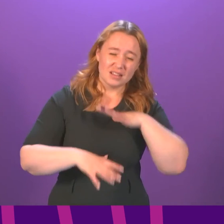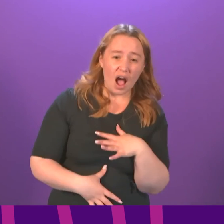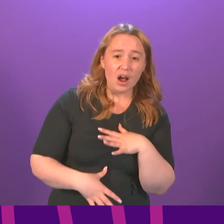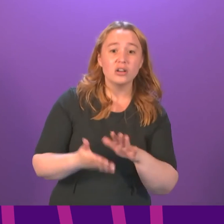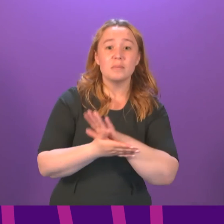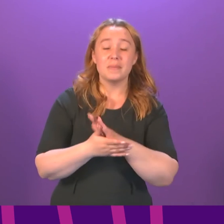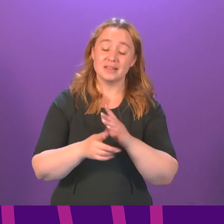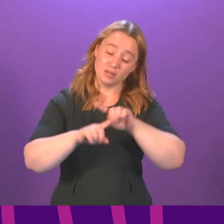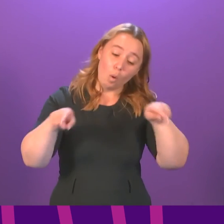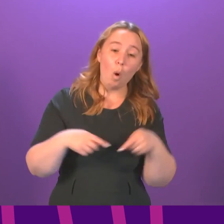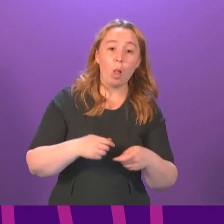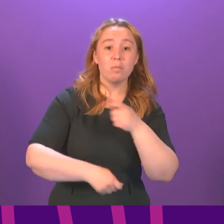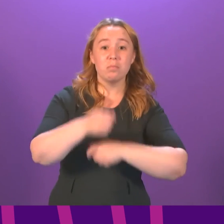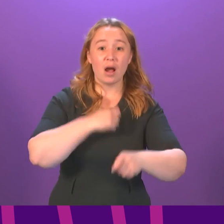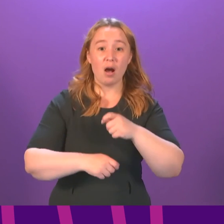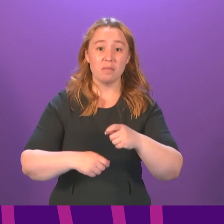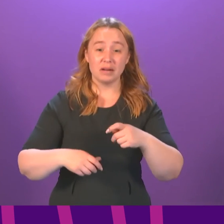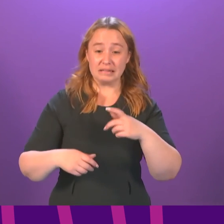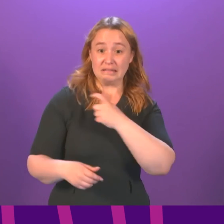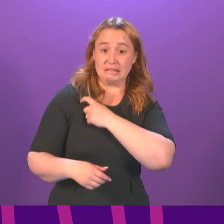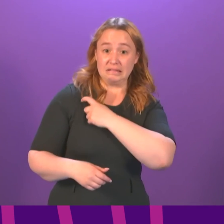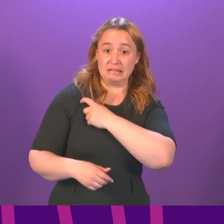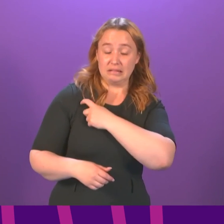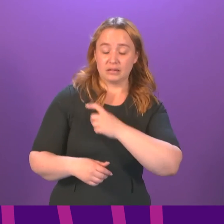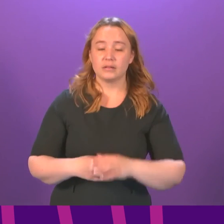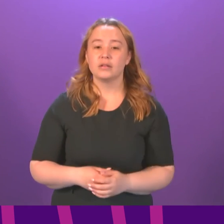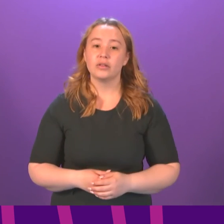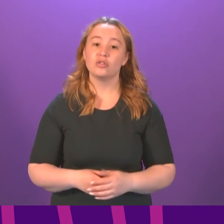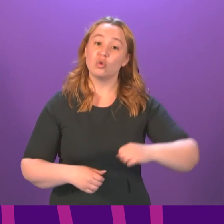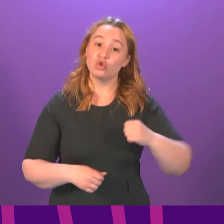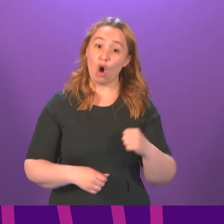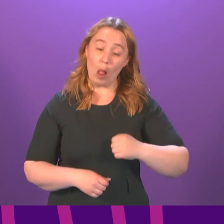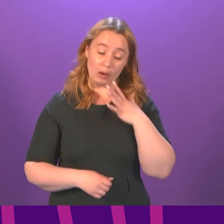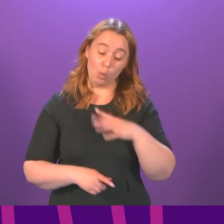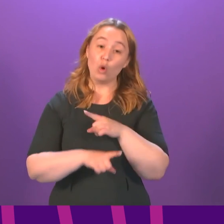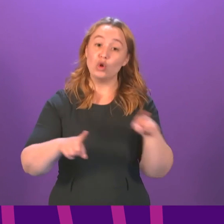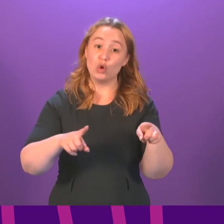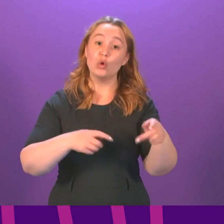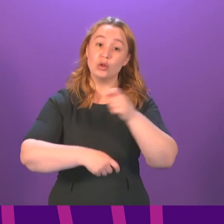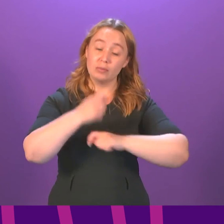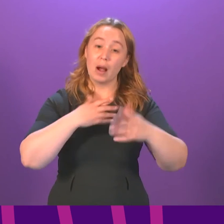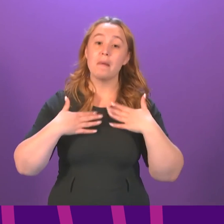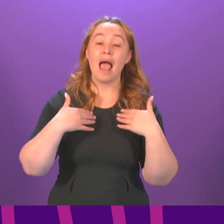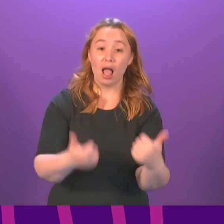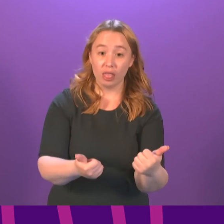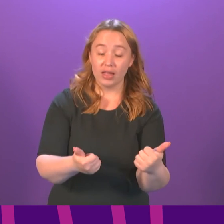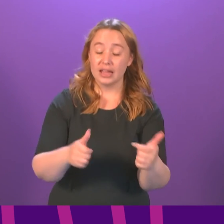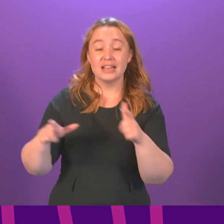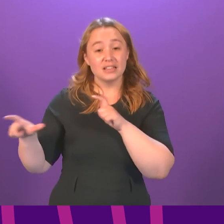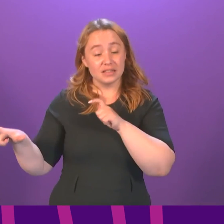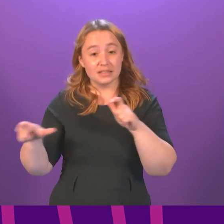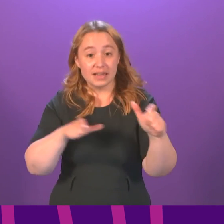The people of Scotland need you to be healthy, to have patterns of life that sustain and renew you.